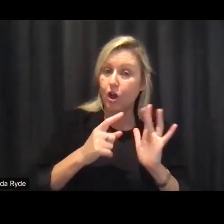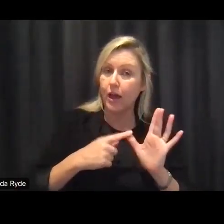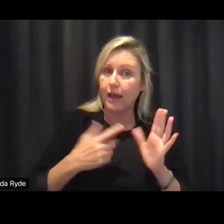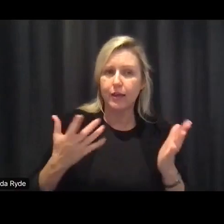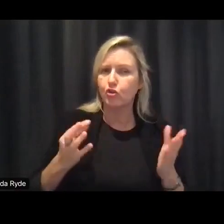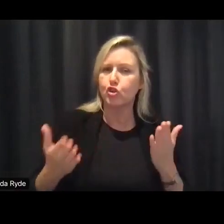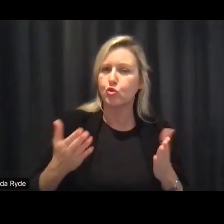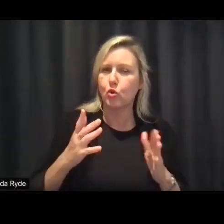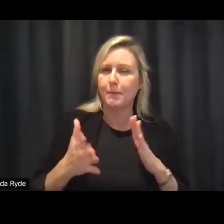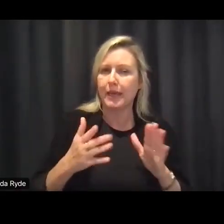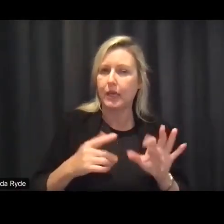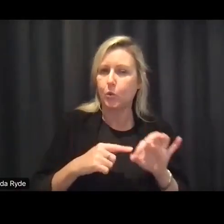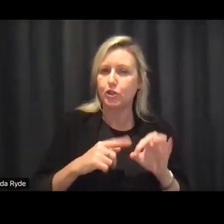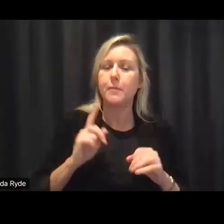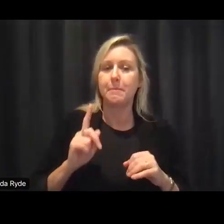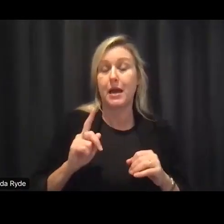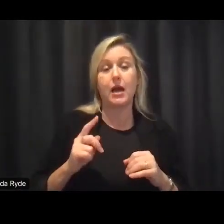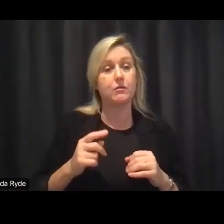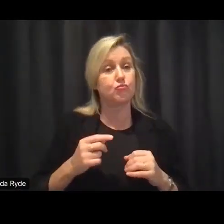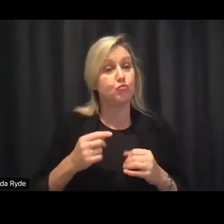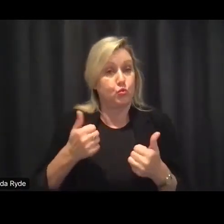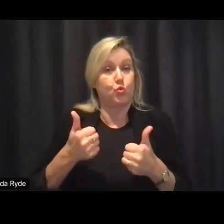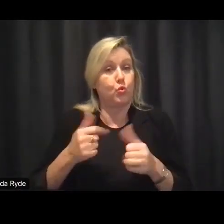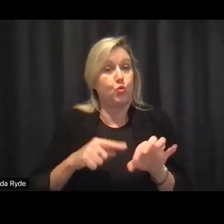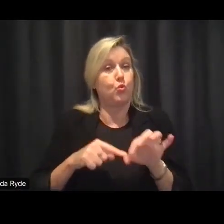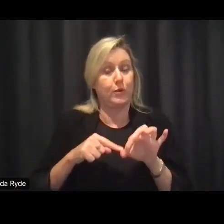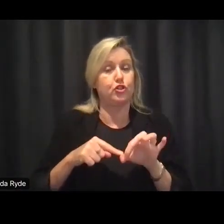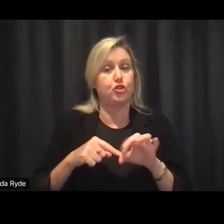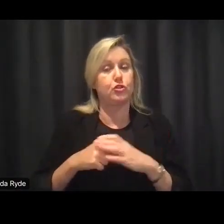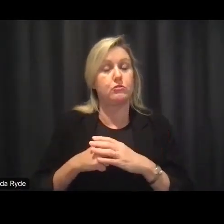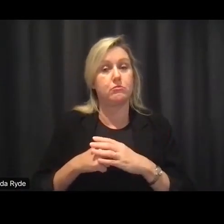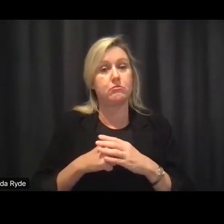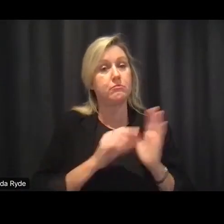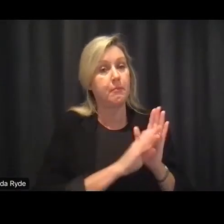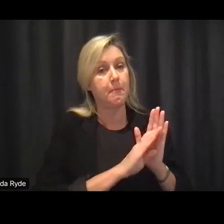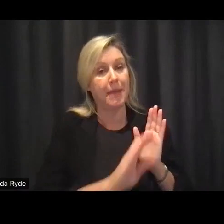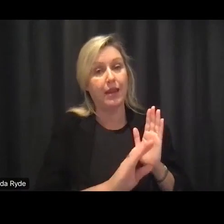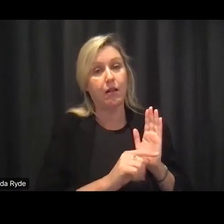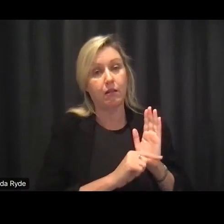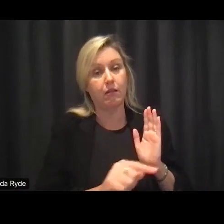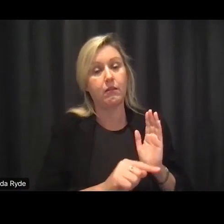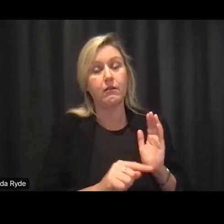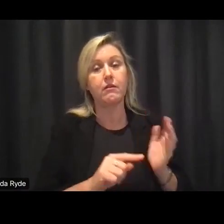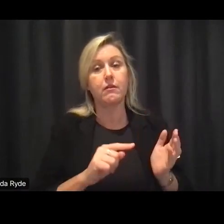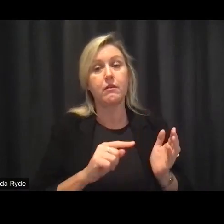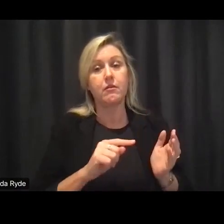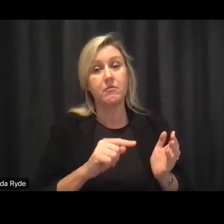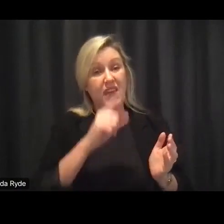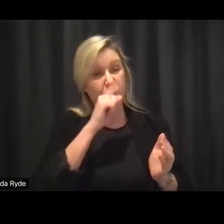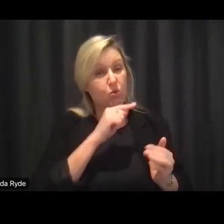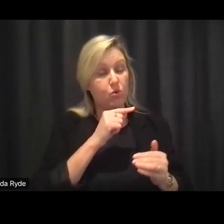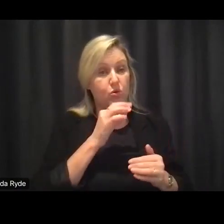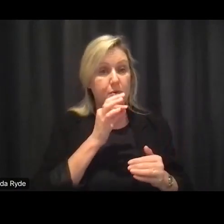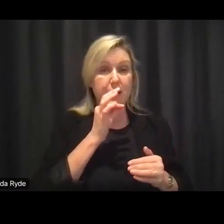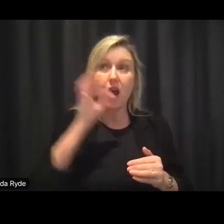and so that's a really good question actually it's something that the the panel members um might be able to ask